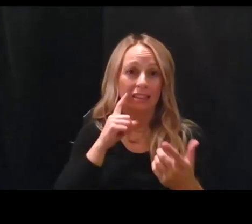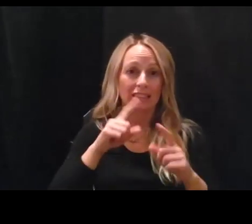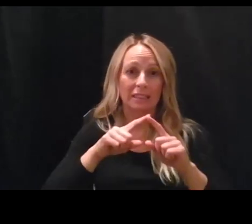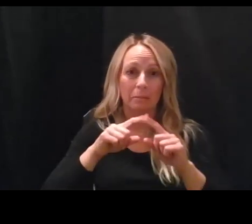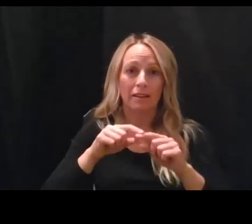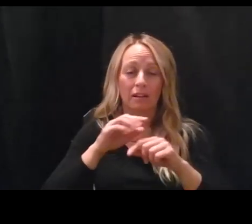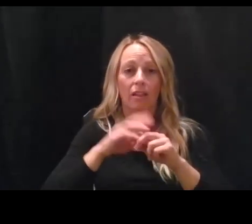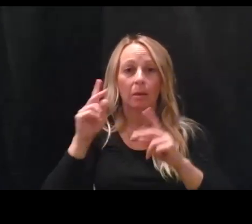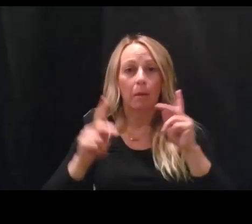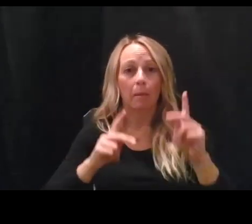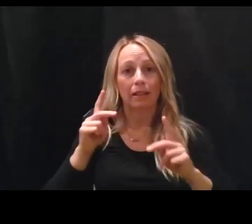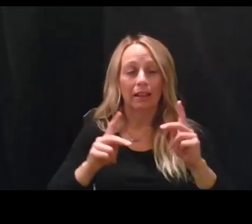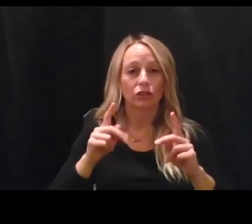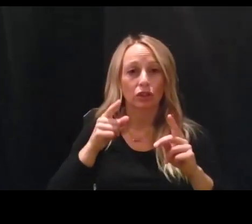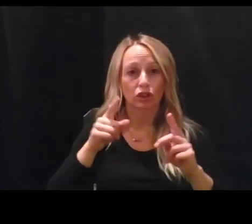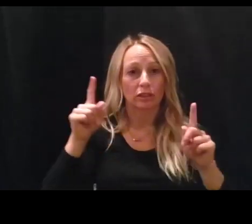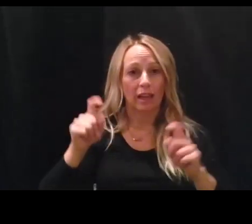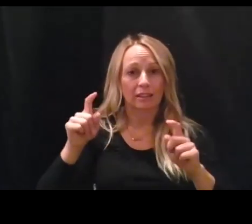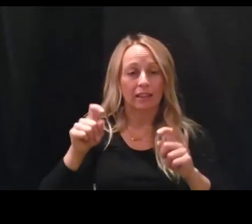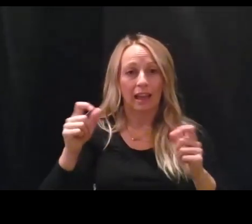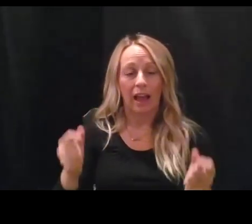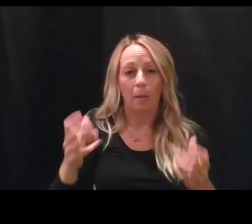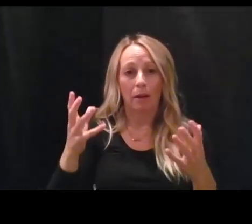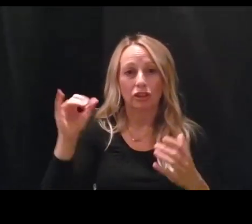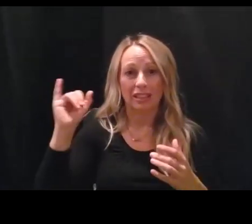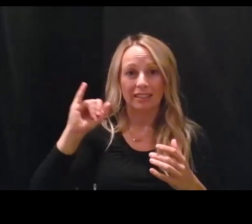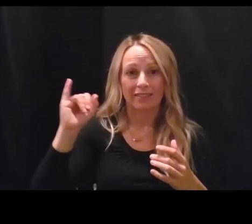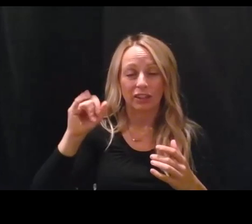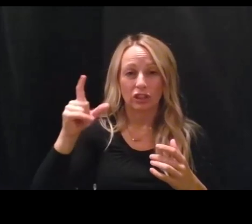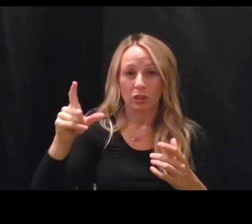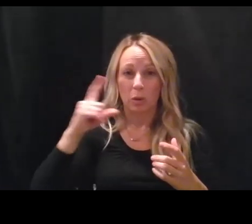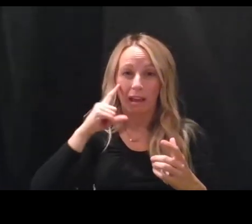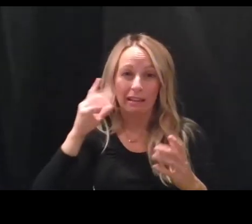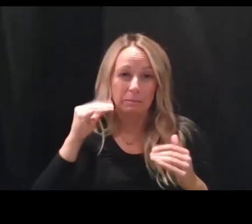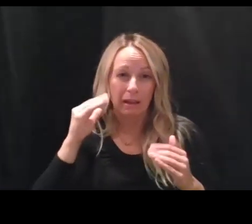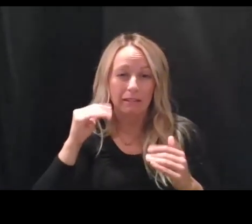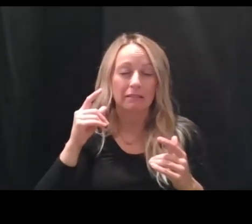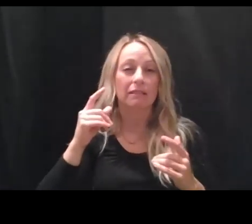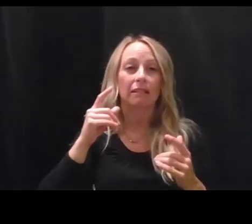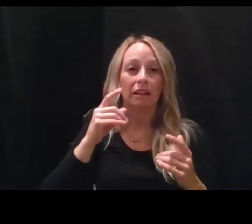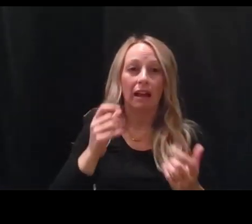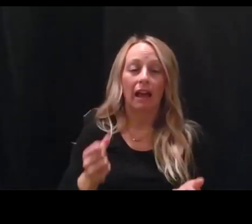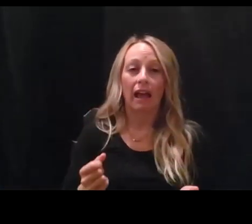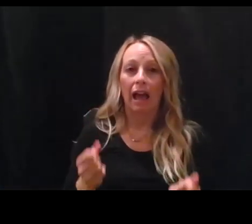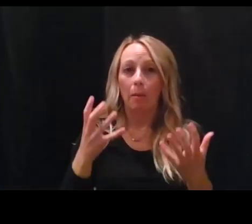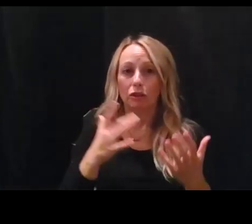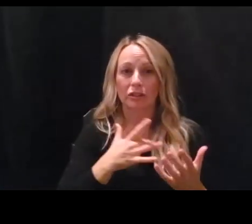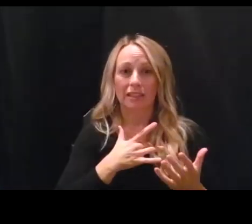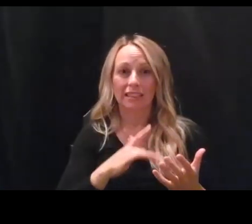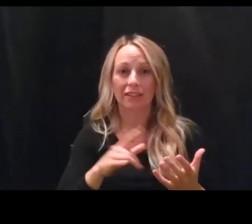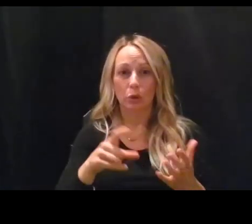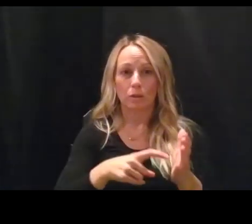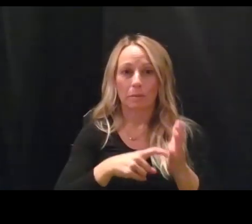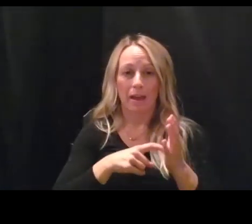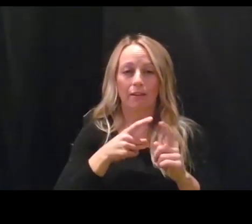the population you're testing, how much infection you expect there is, how much sensitivity you demand from the